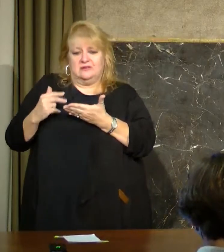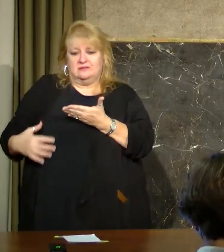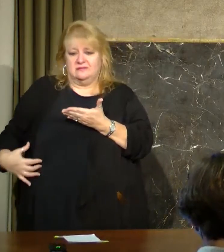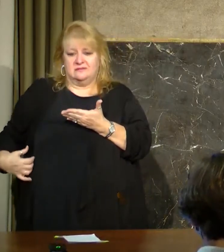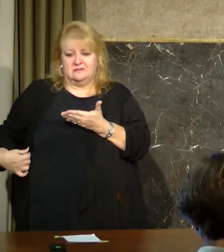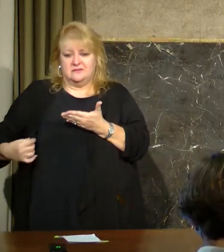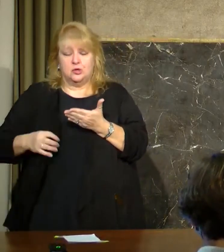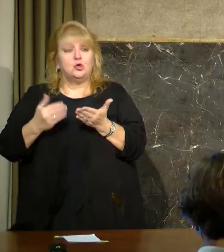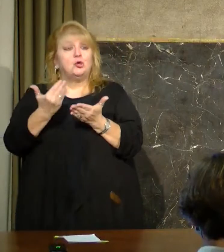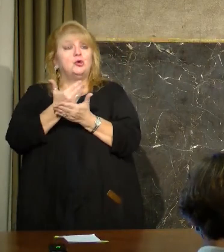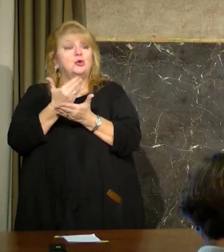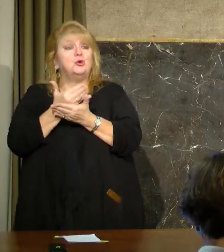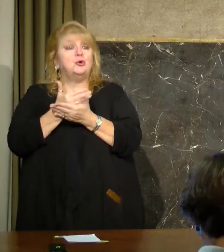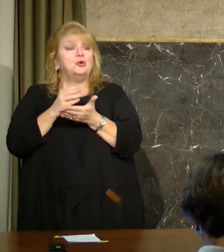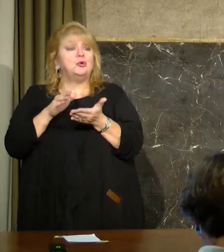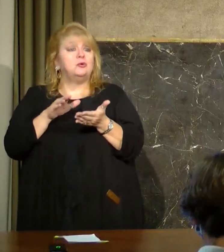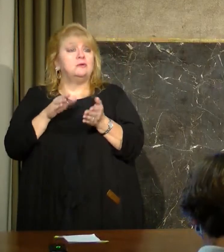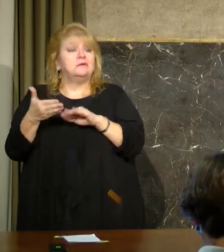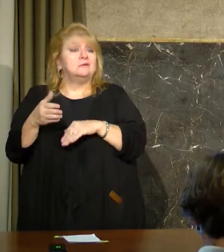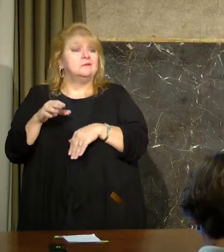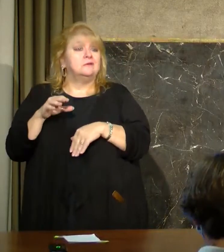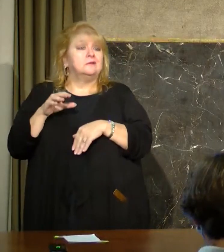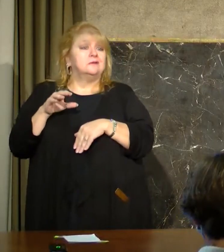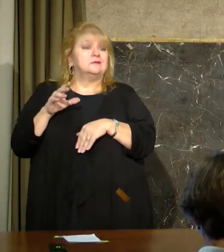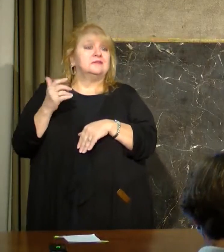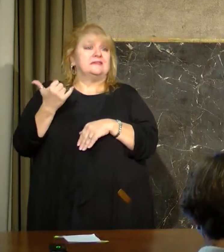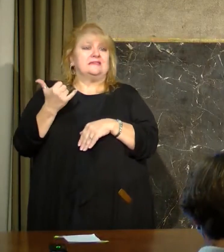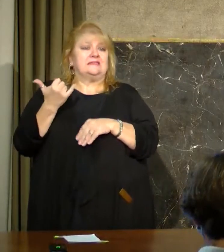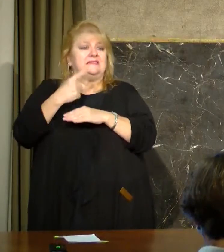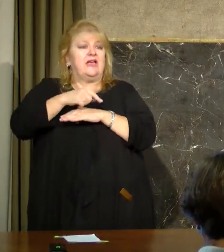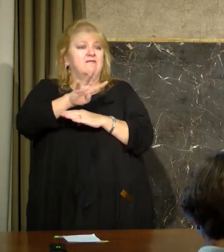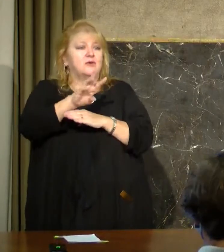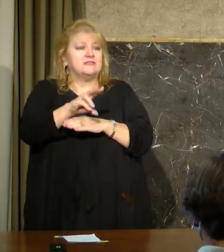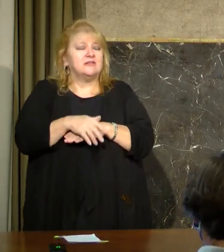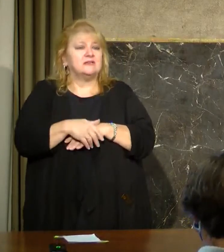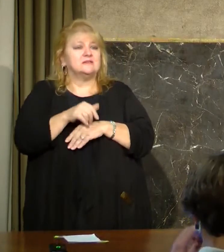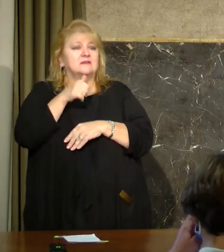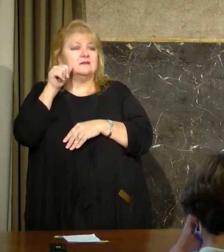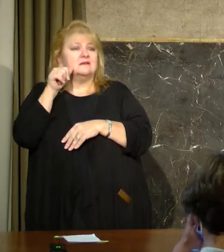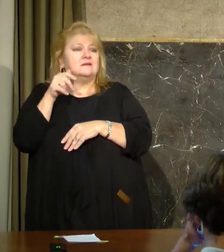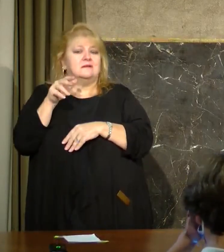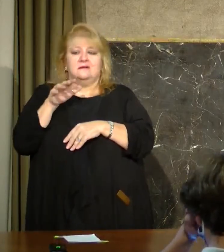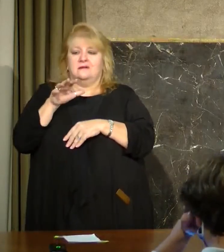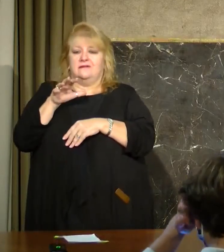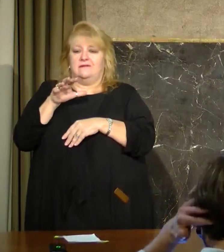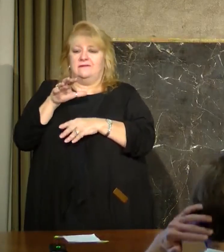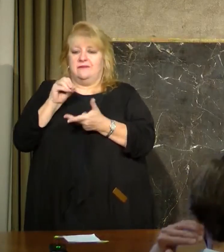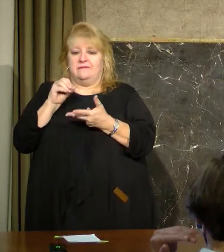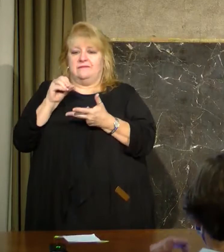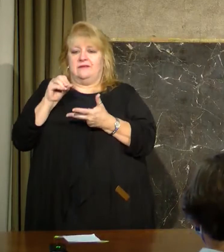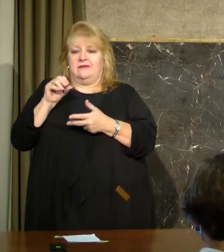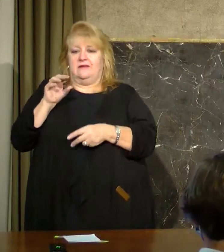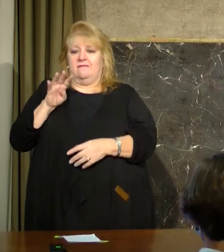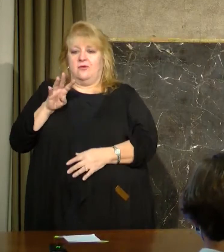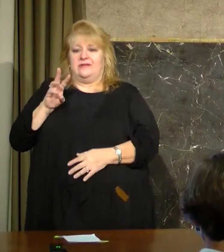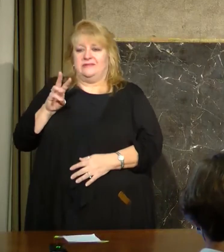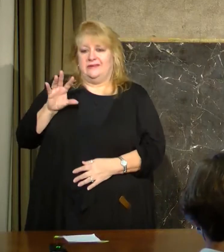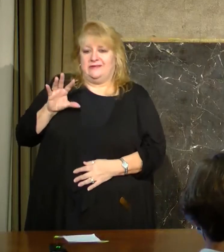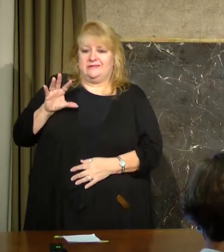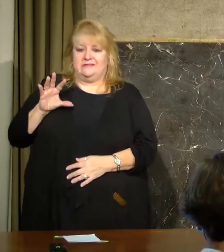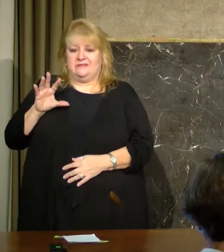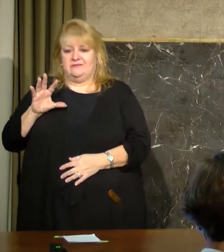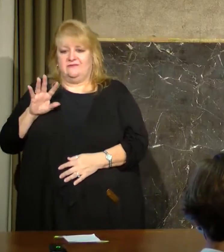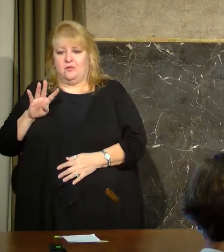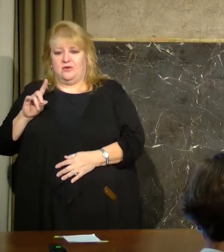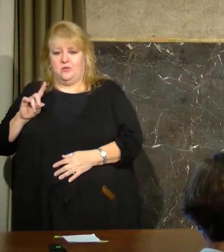60 a day, 46 today, 50, 48, 51, 60 the week prior. And, you